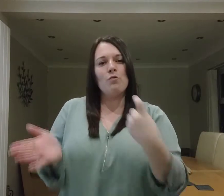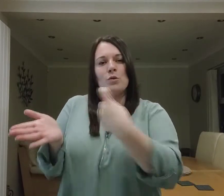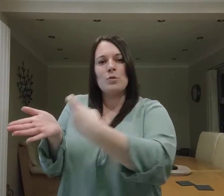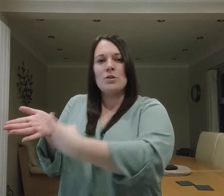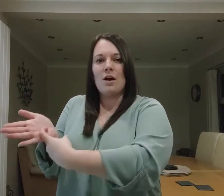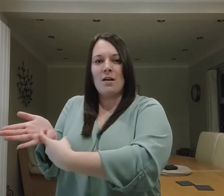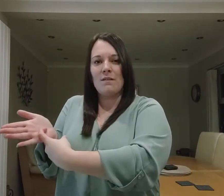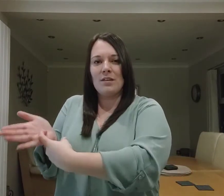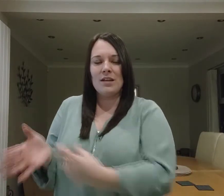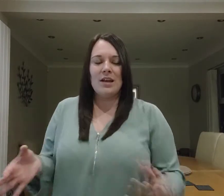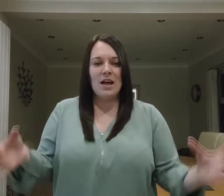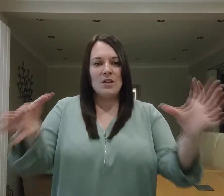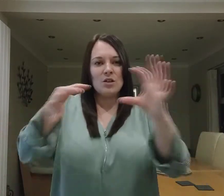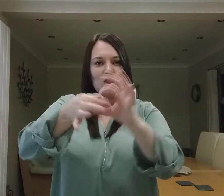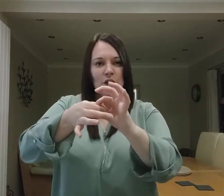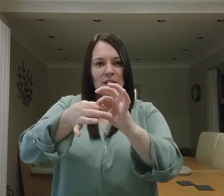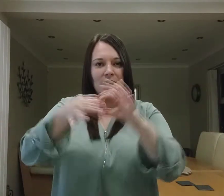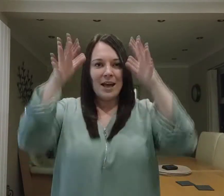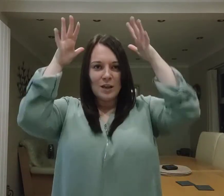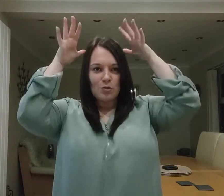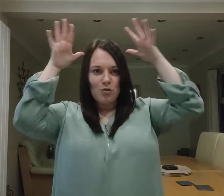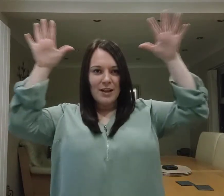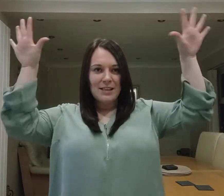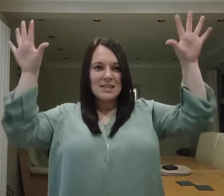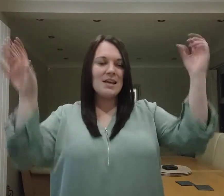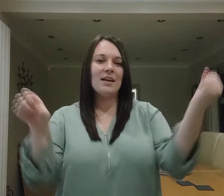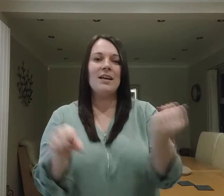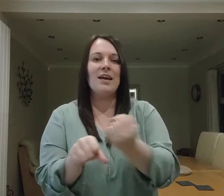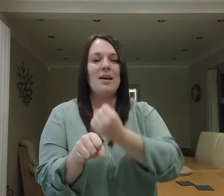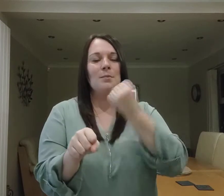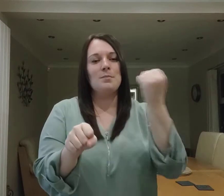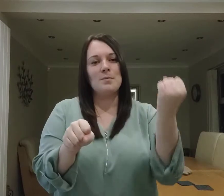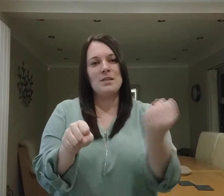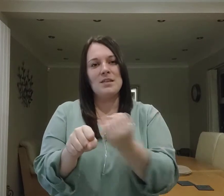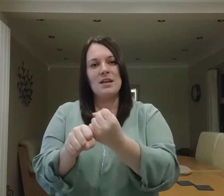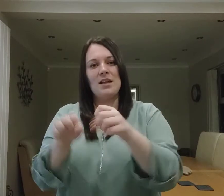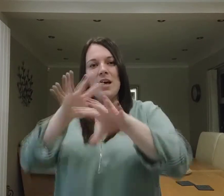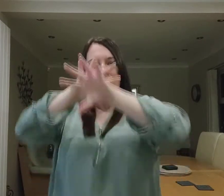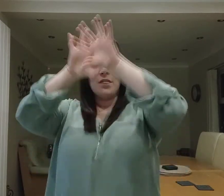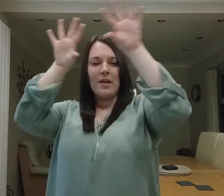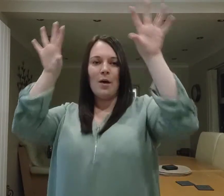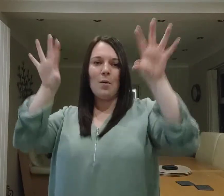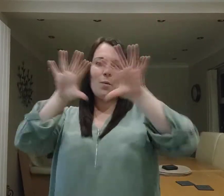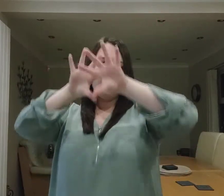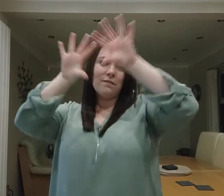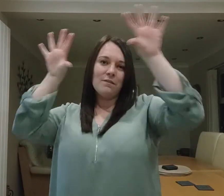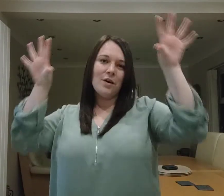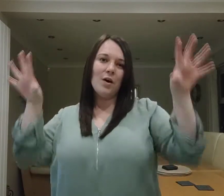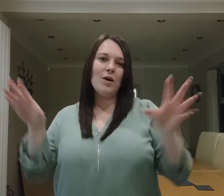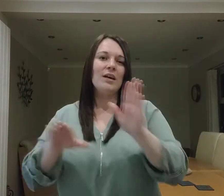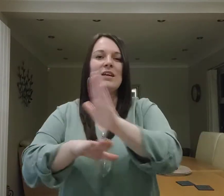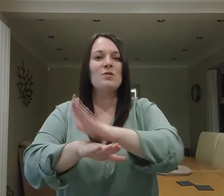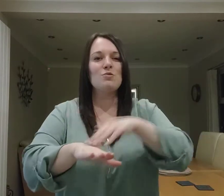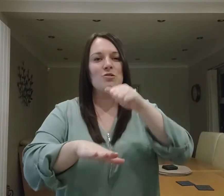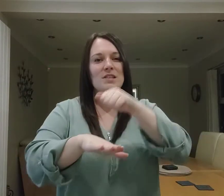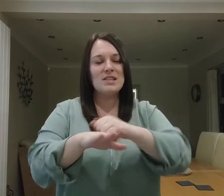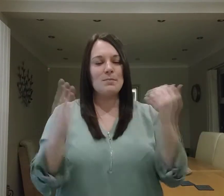Rudolph join any reindeer games. Then one foggy Christmas